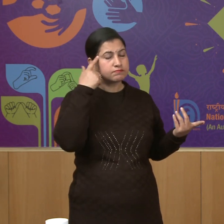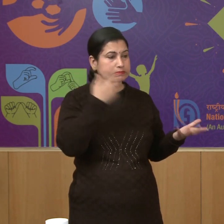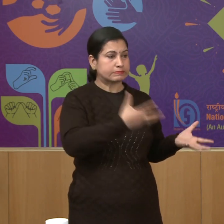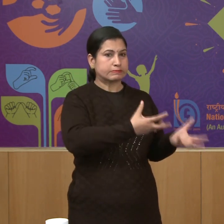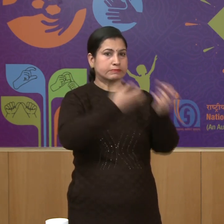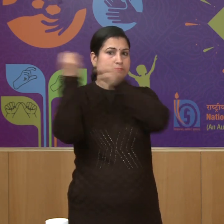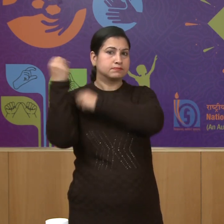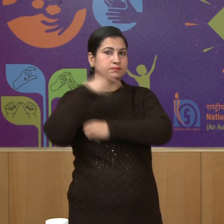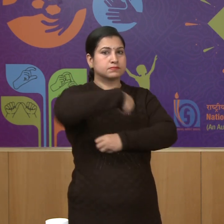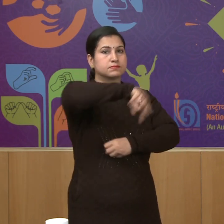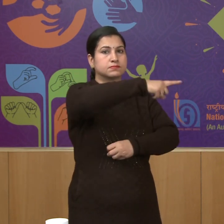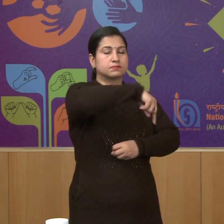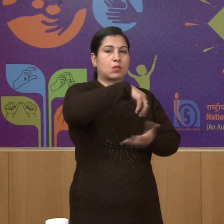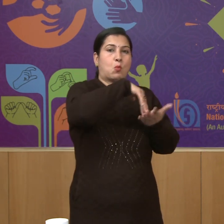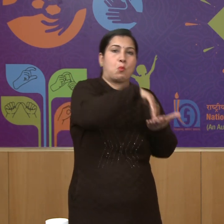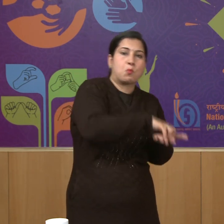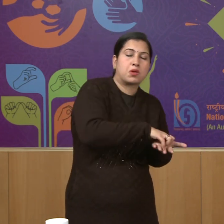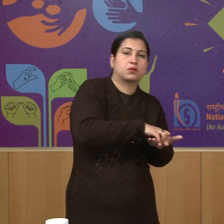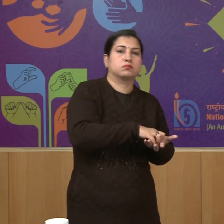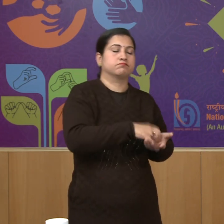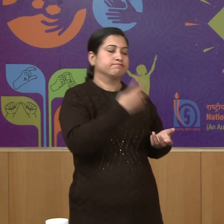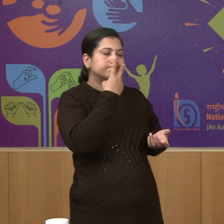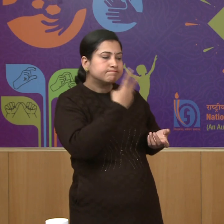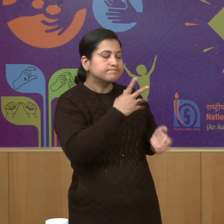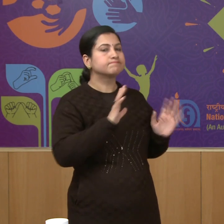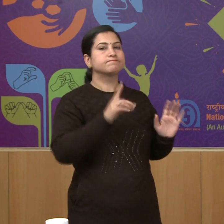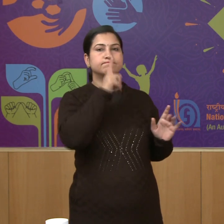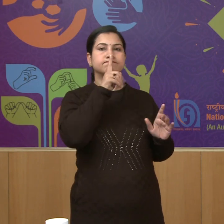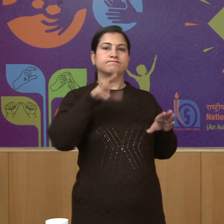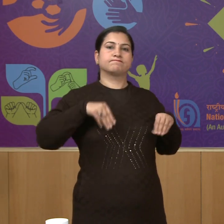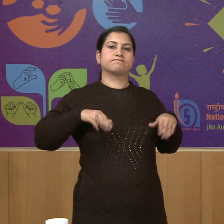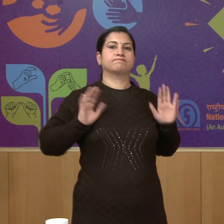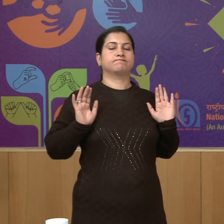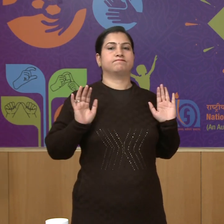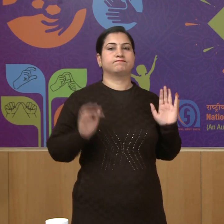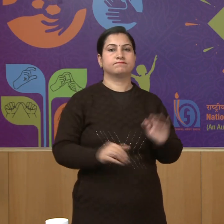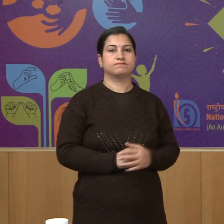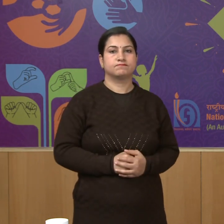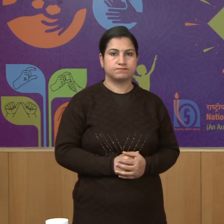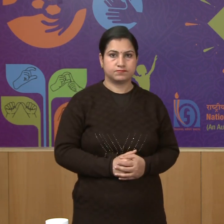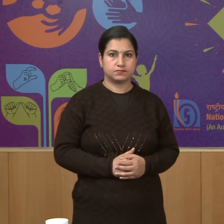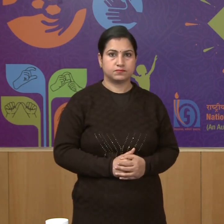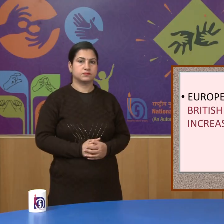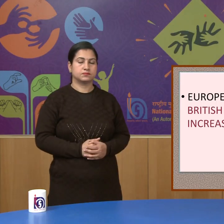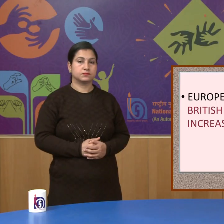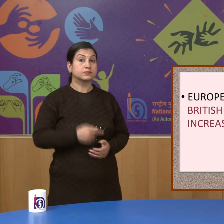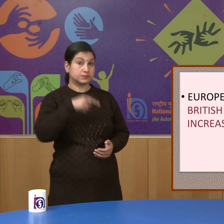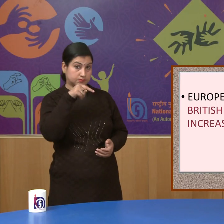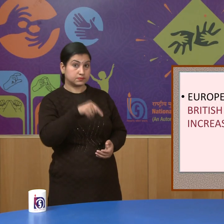for this